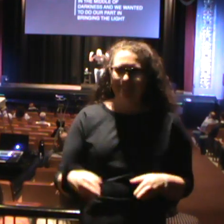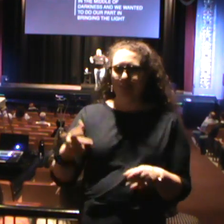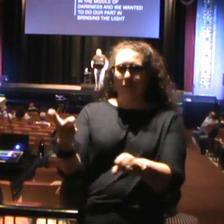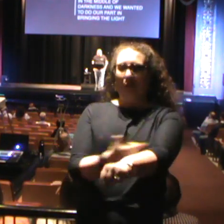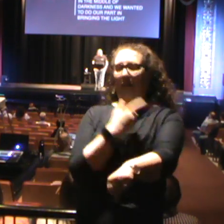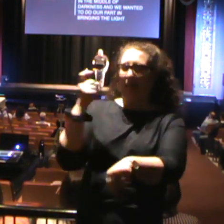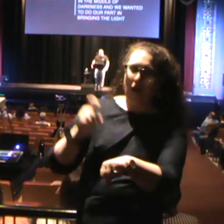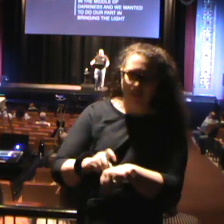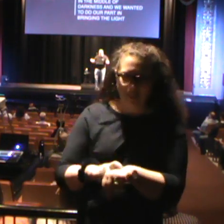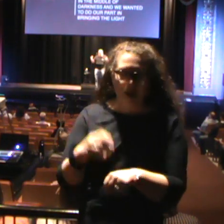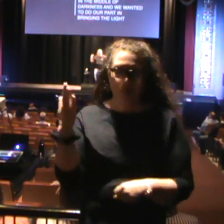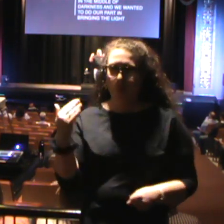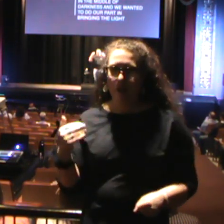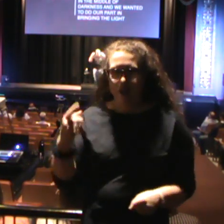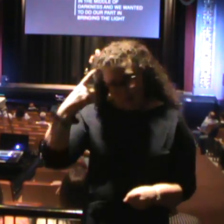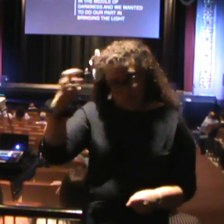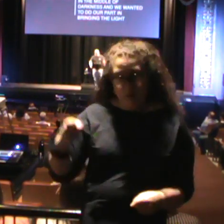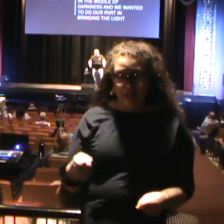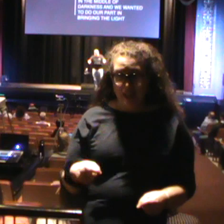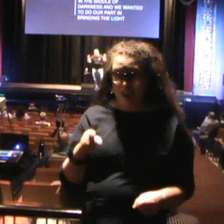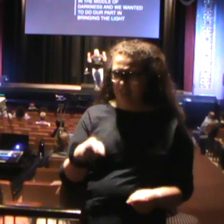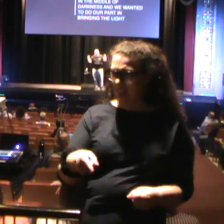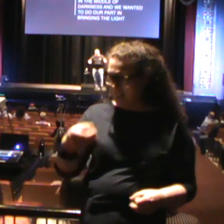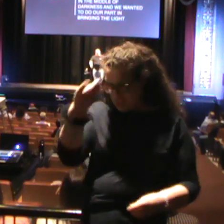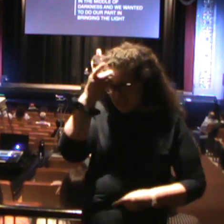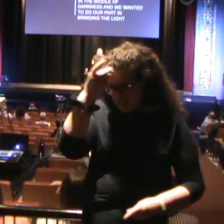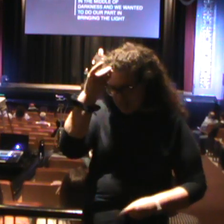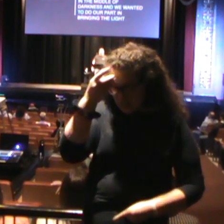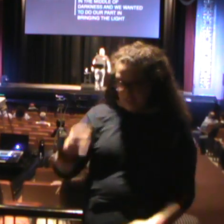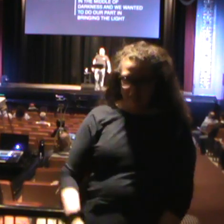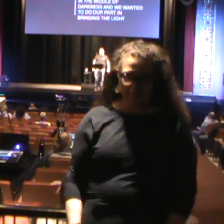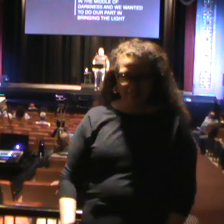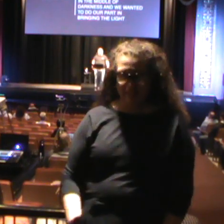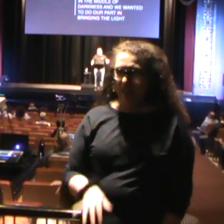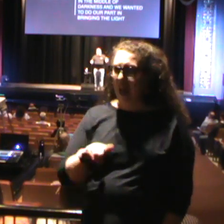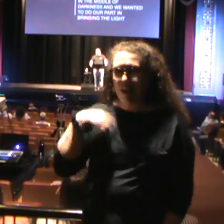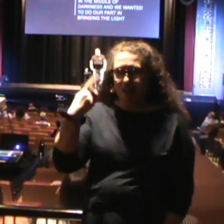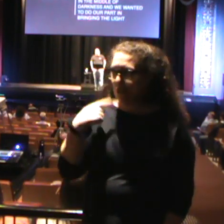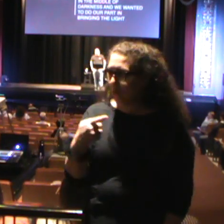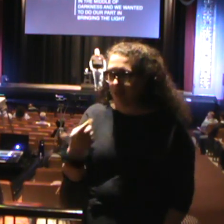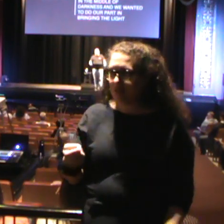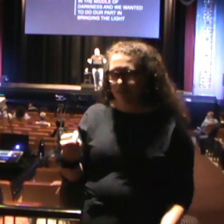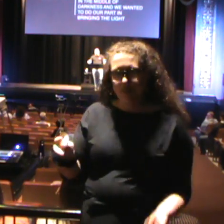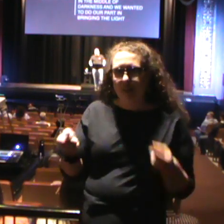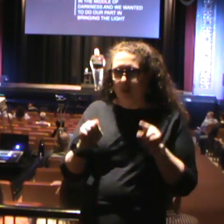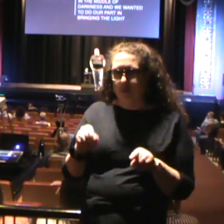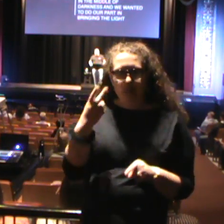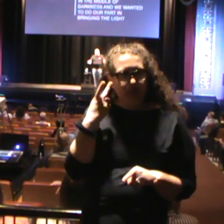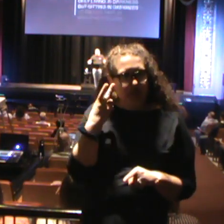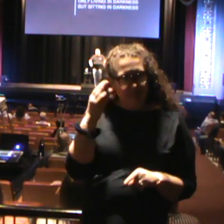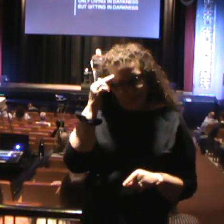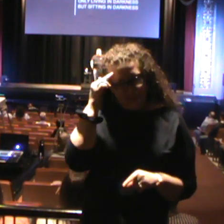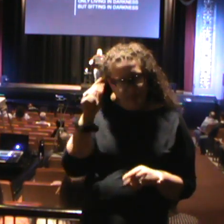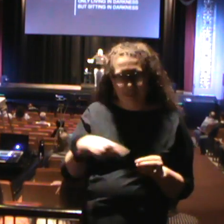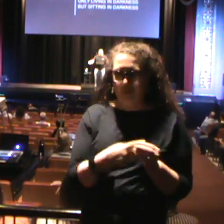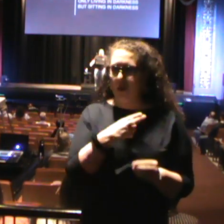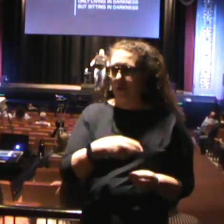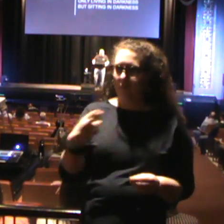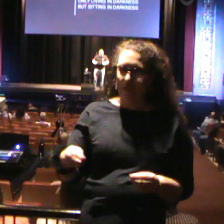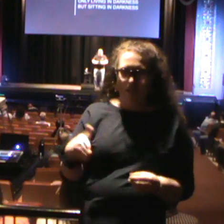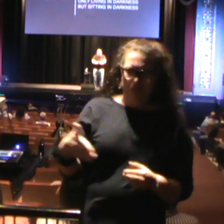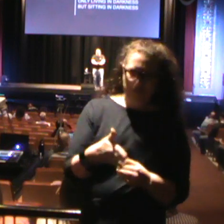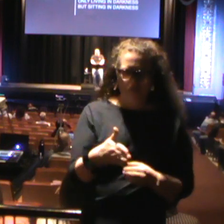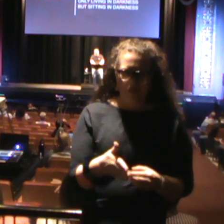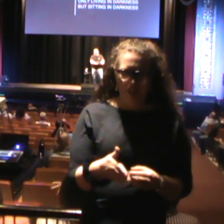long time because they were diseased. And that's crazy when you think about Hopewell that our fish are as jacked up as our